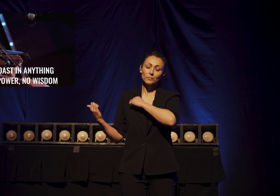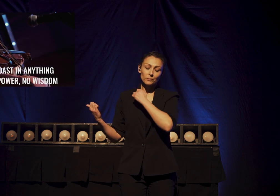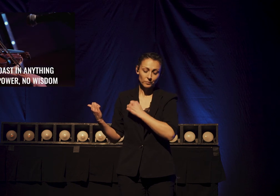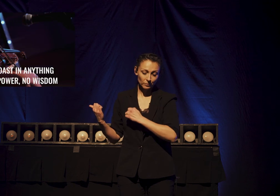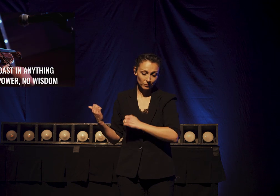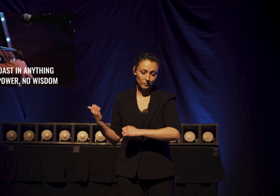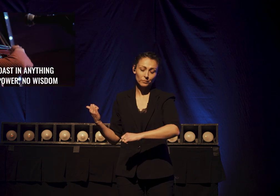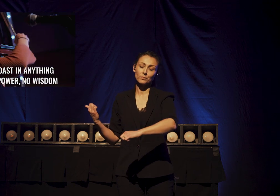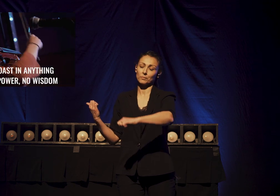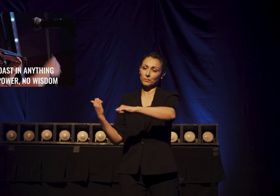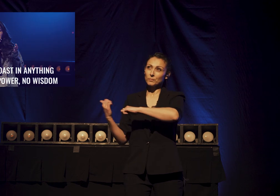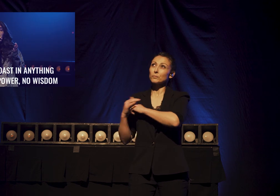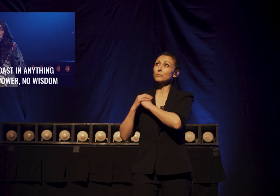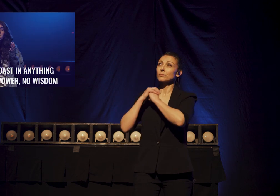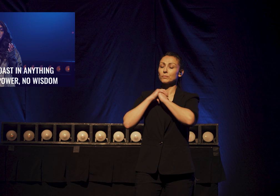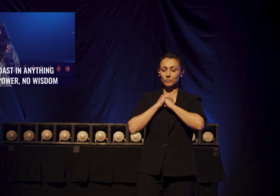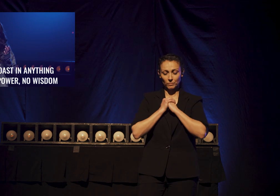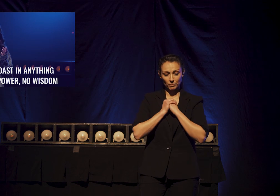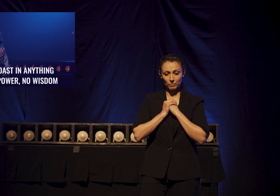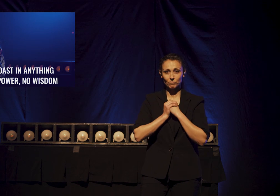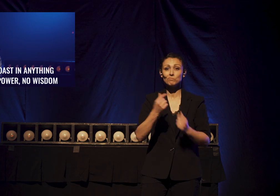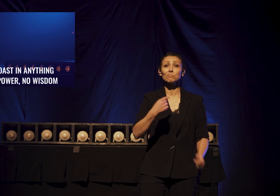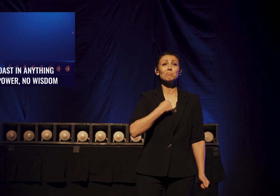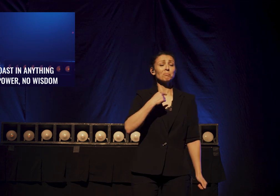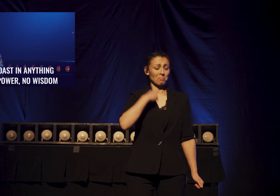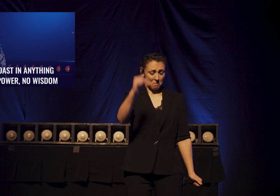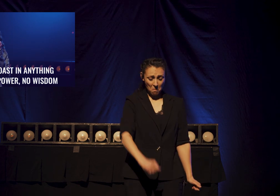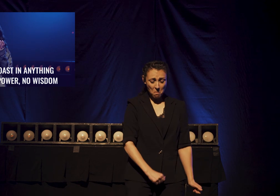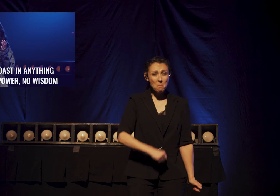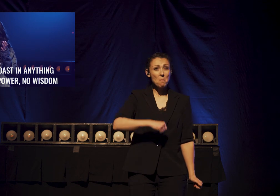I will not boast in anything.